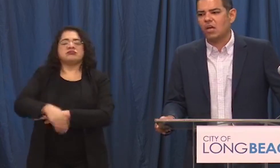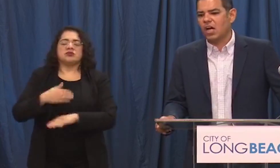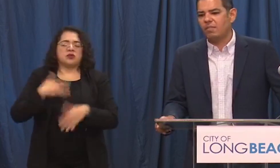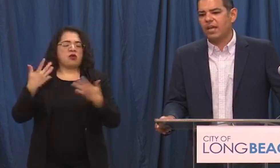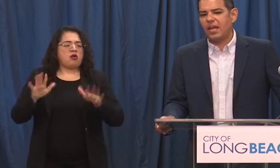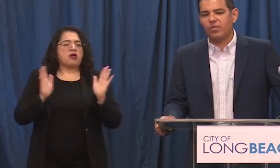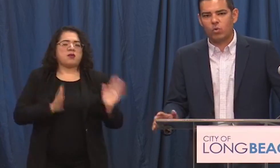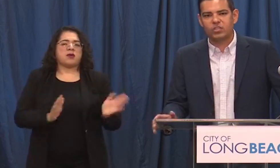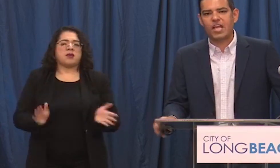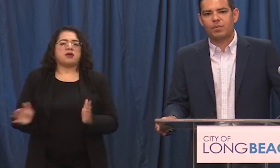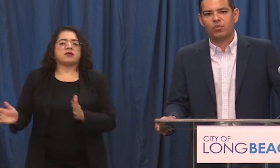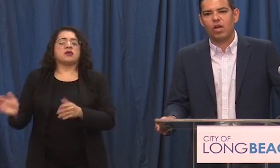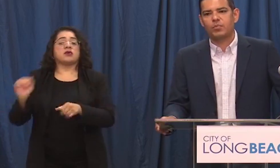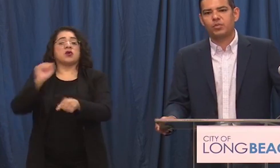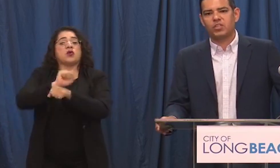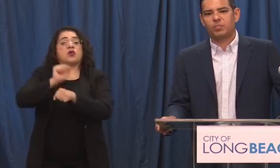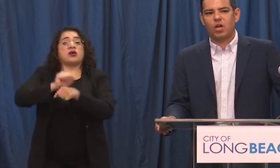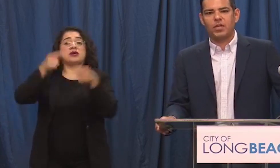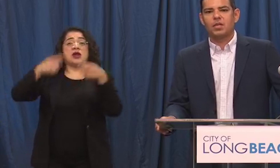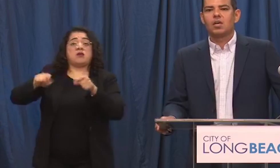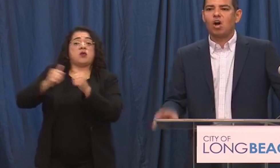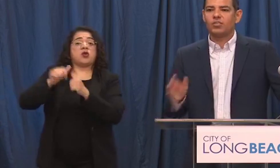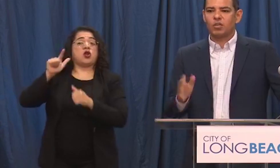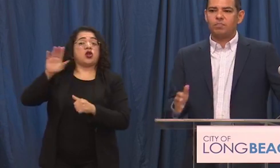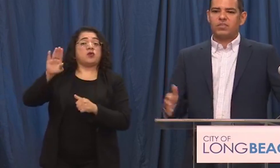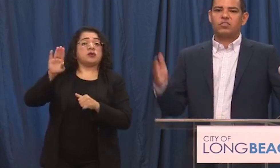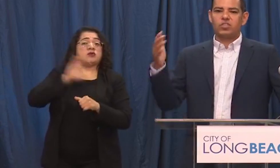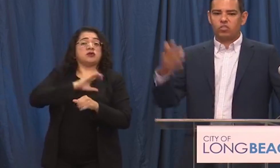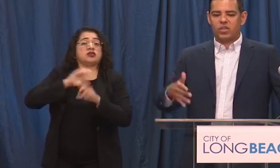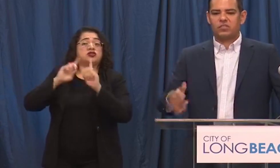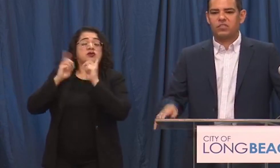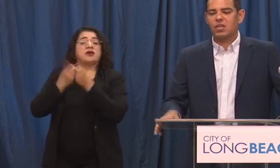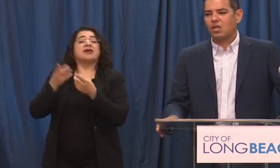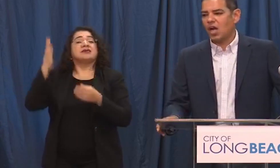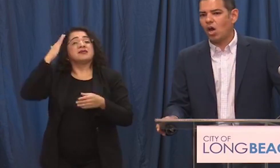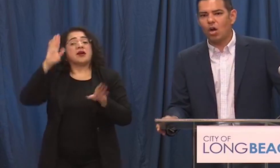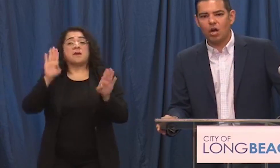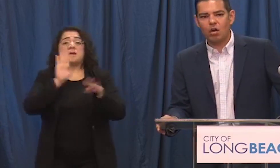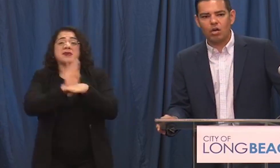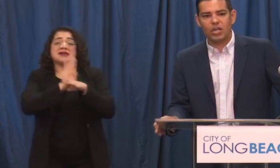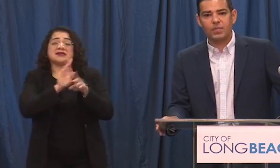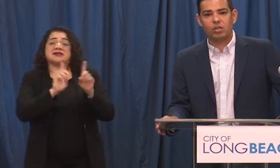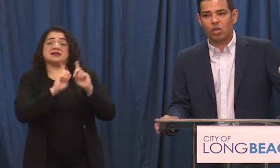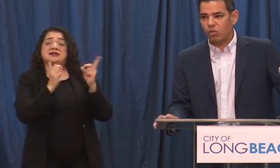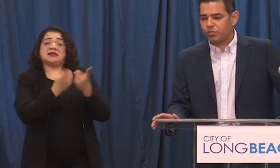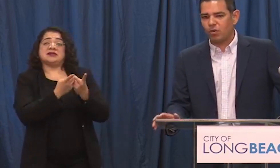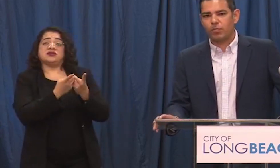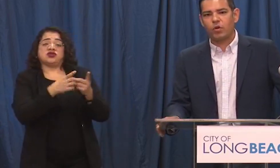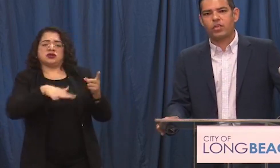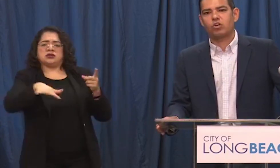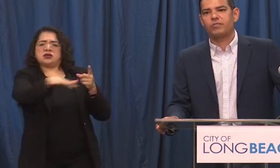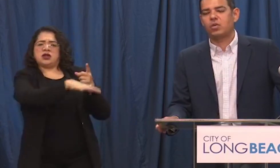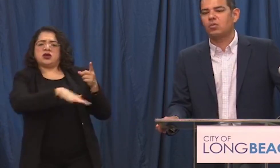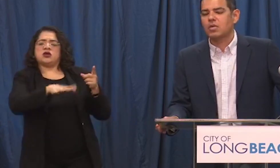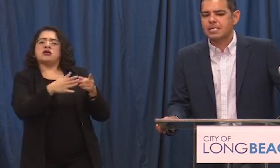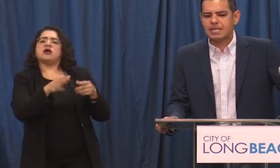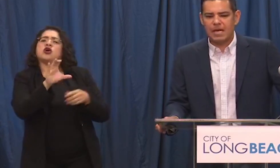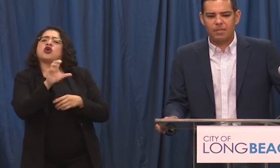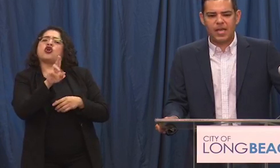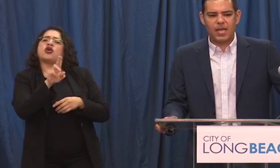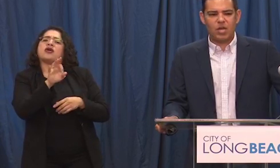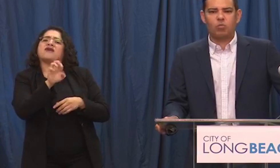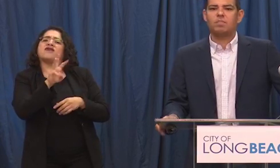um and the work that's happening with the long beach police department also business districts uh are are going to be closed per the curfew